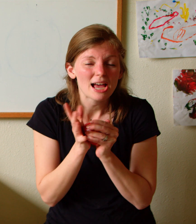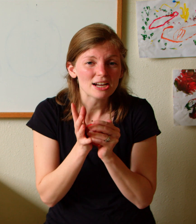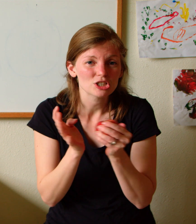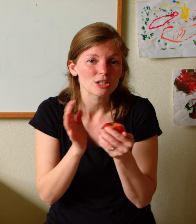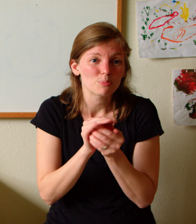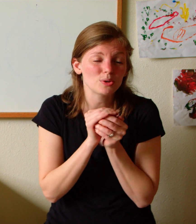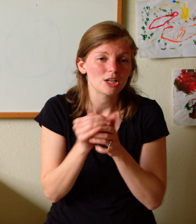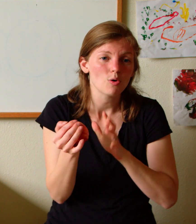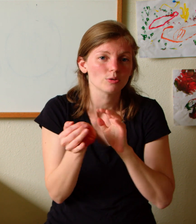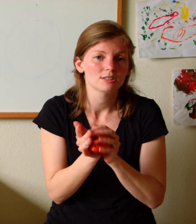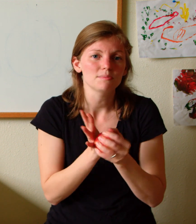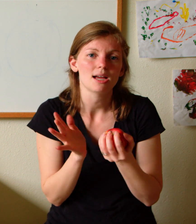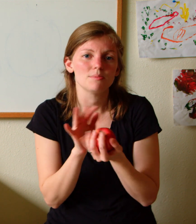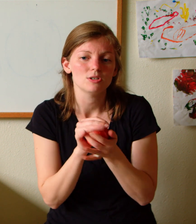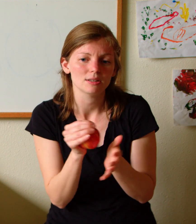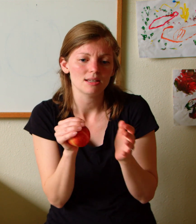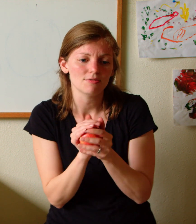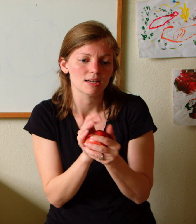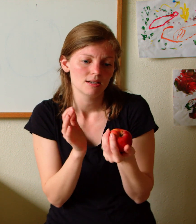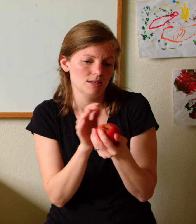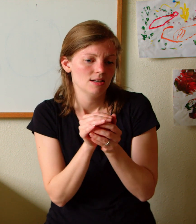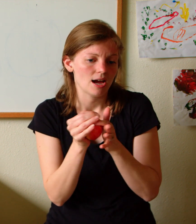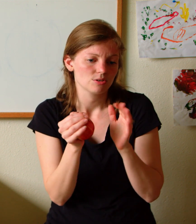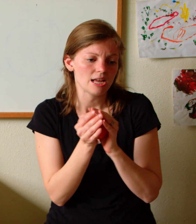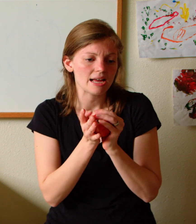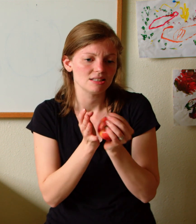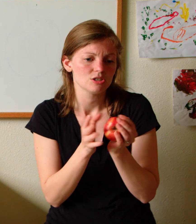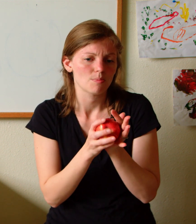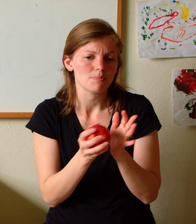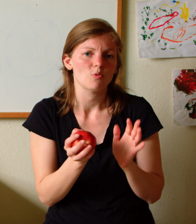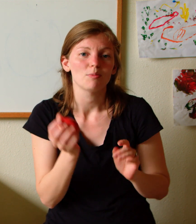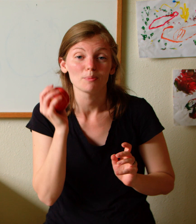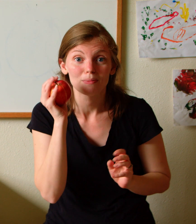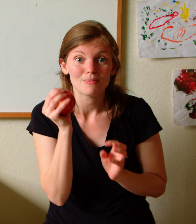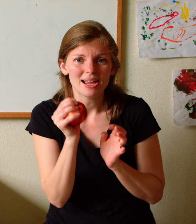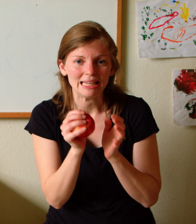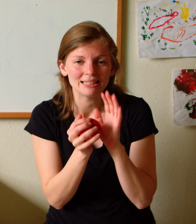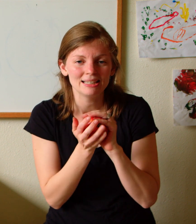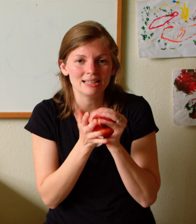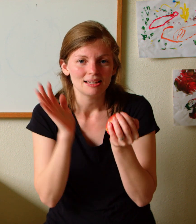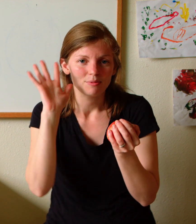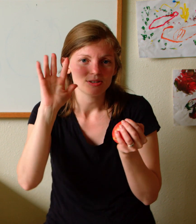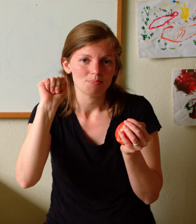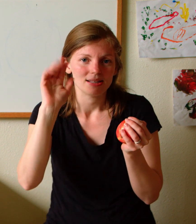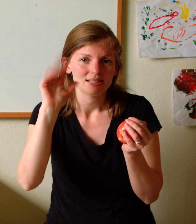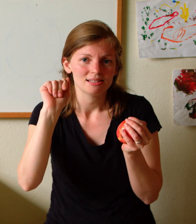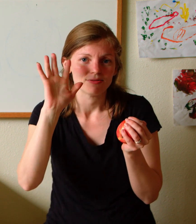it's actually pretty cold sometimes you can leave it outside and so it might be warmer but mine I'm using my sense of